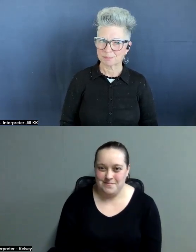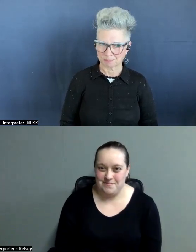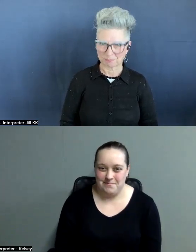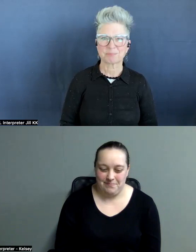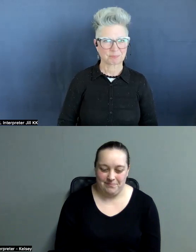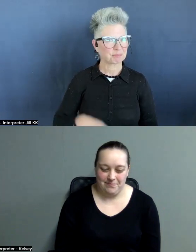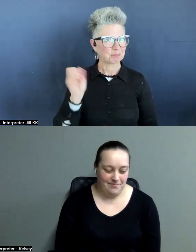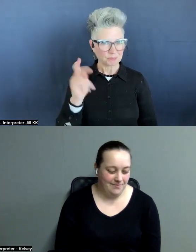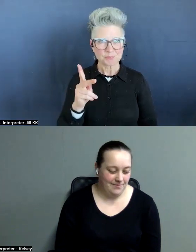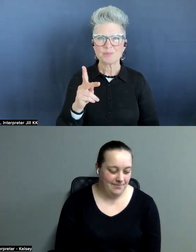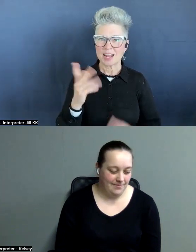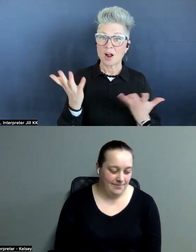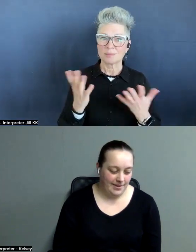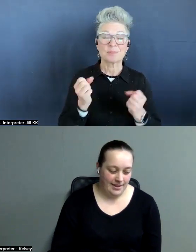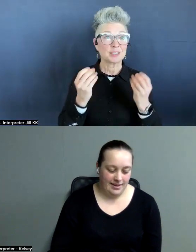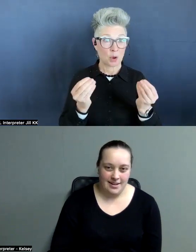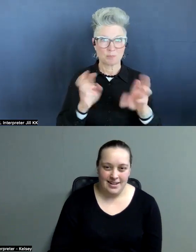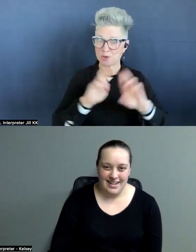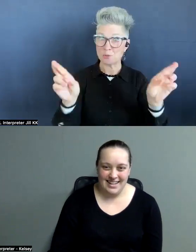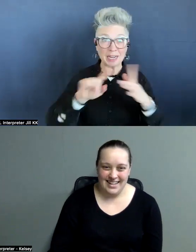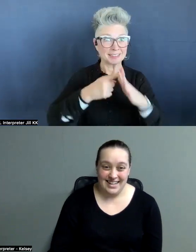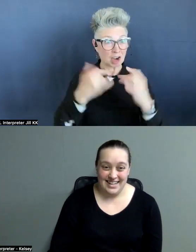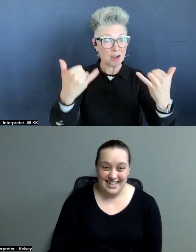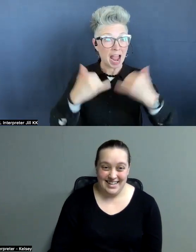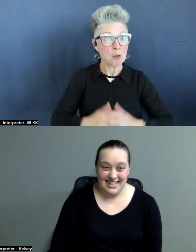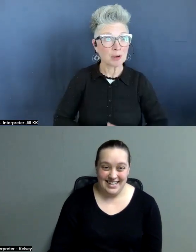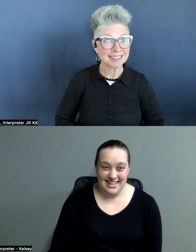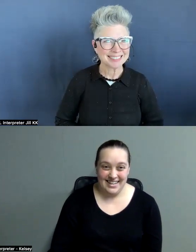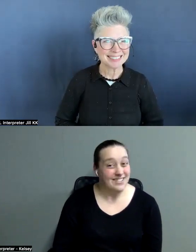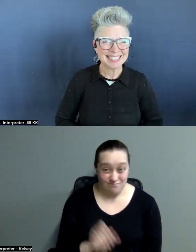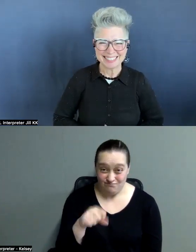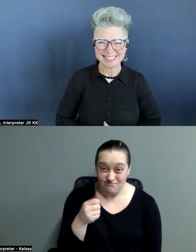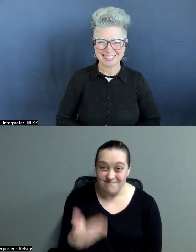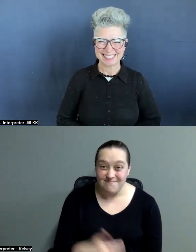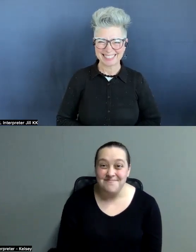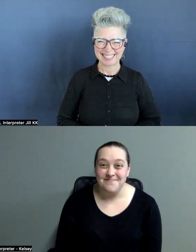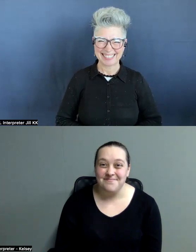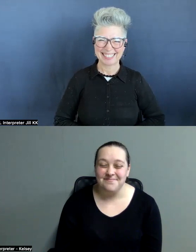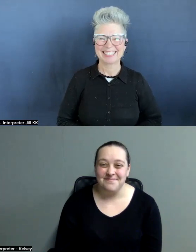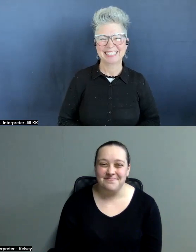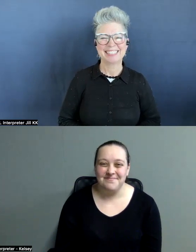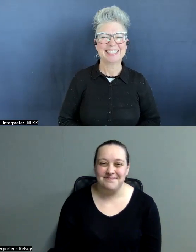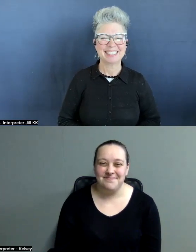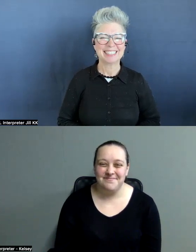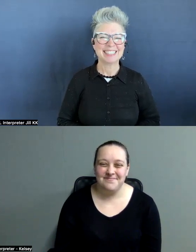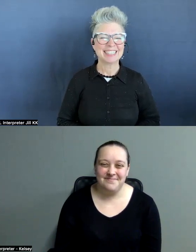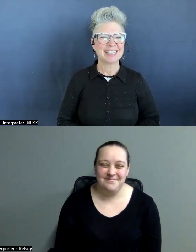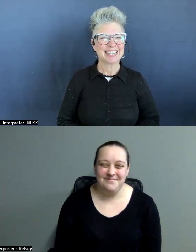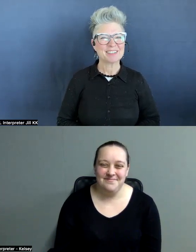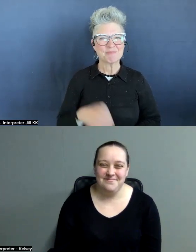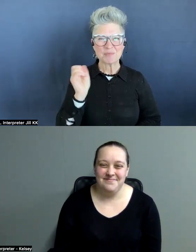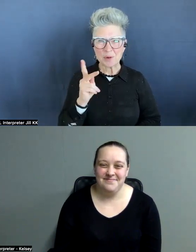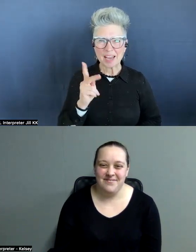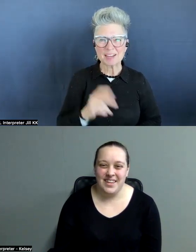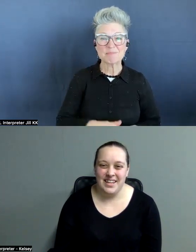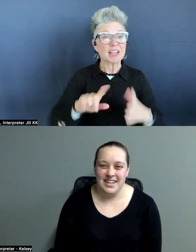All right. So, you ready to start now? Yeah, definitely. Well, let's start with